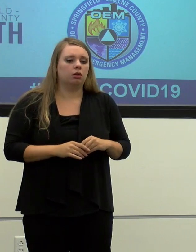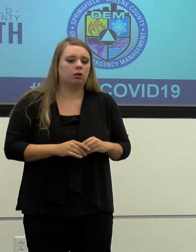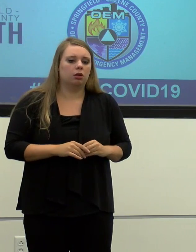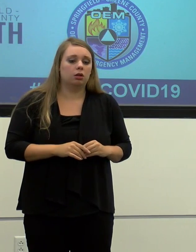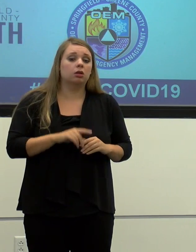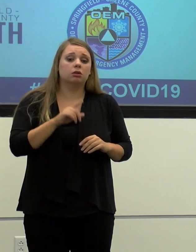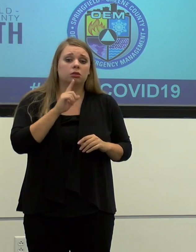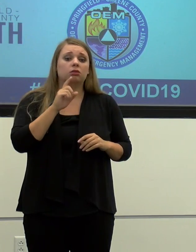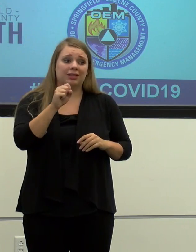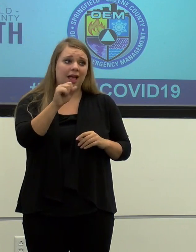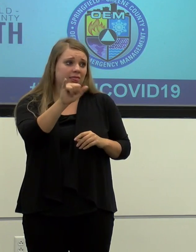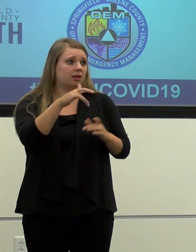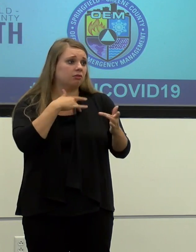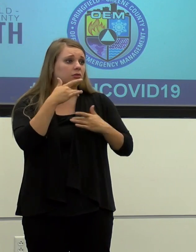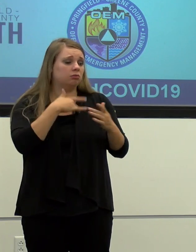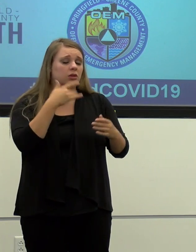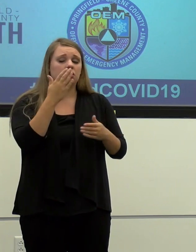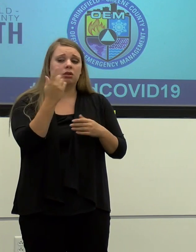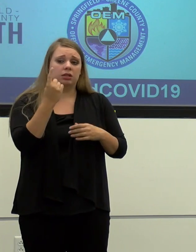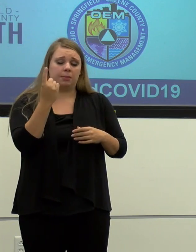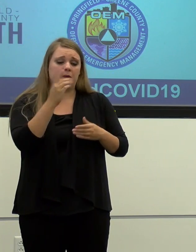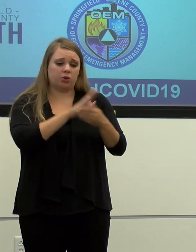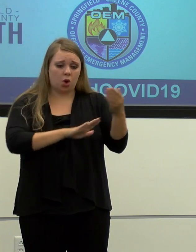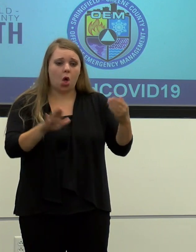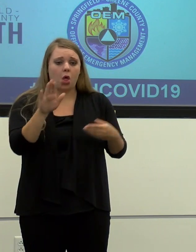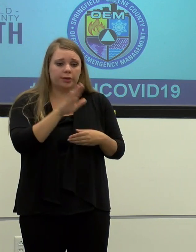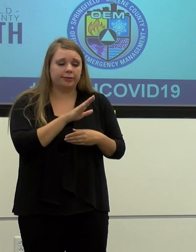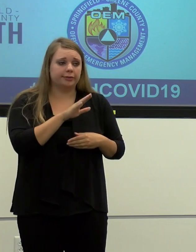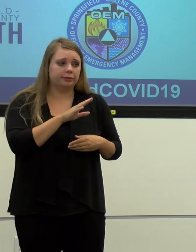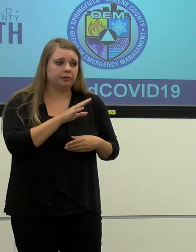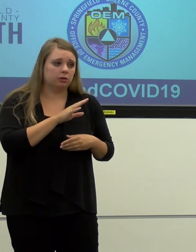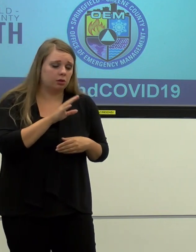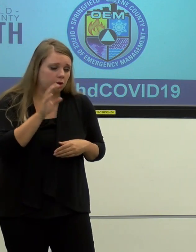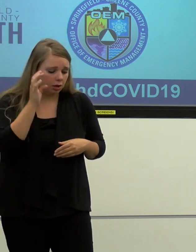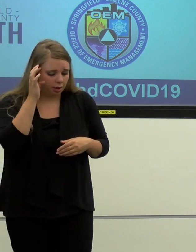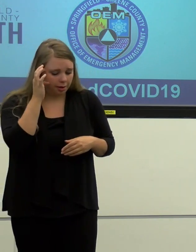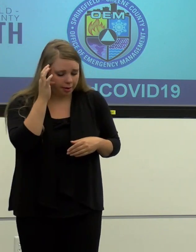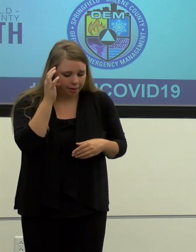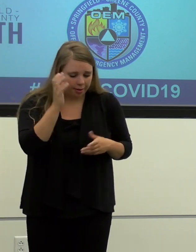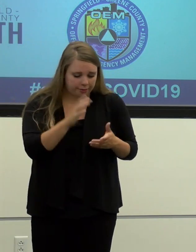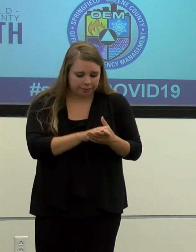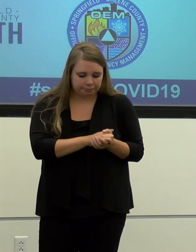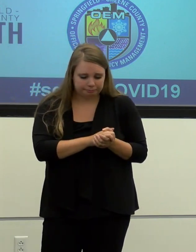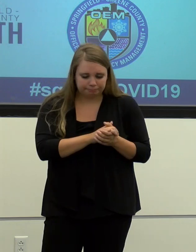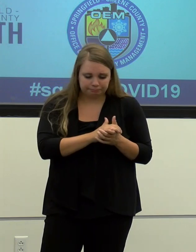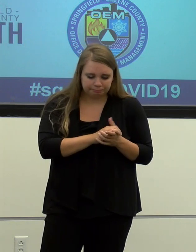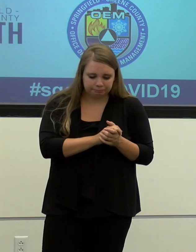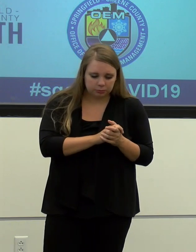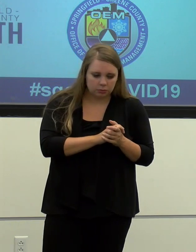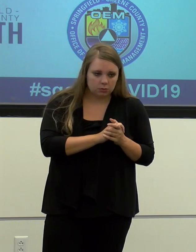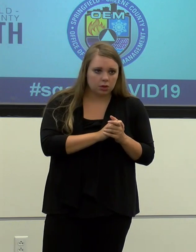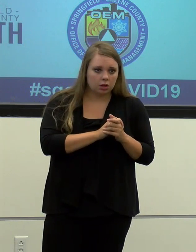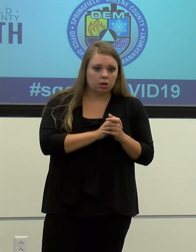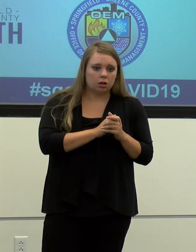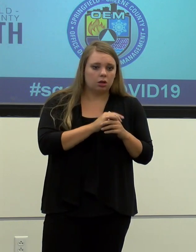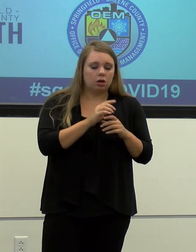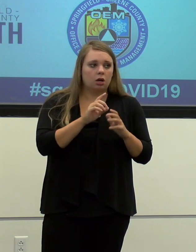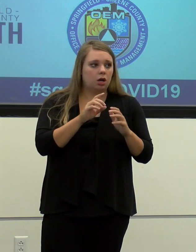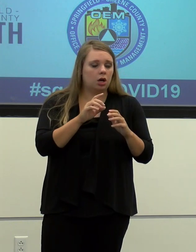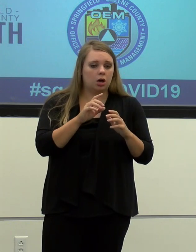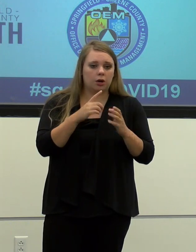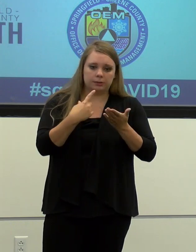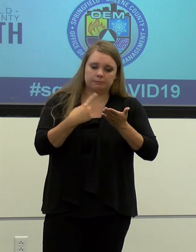it, it's a concern. It's something that the colleges are taking on, uh, you know, uh, you know, they're, they're taking it head on